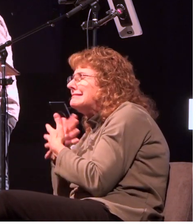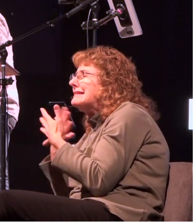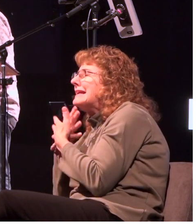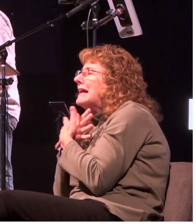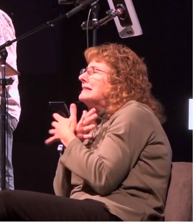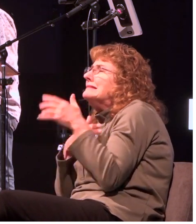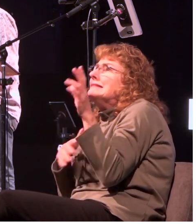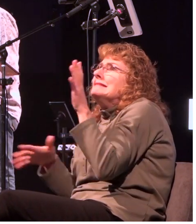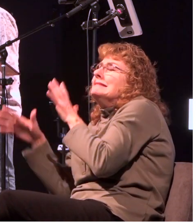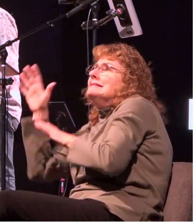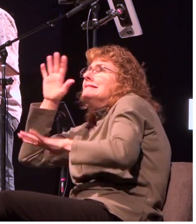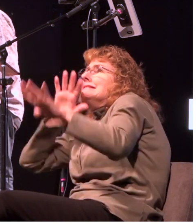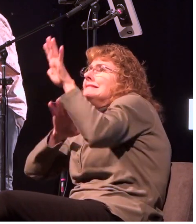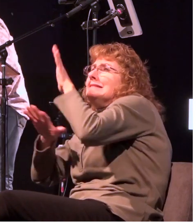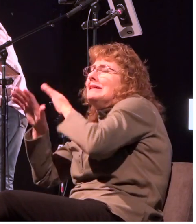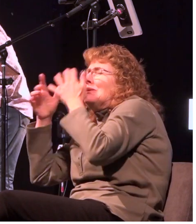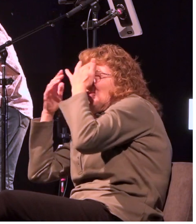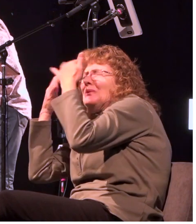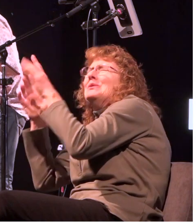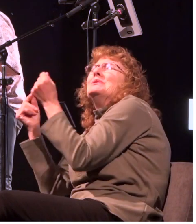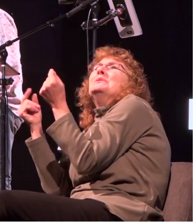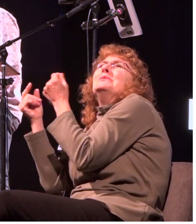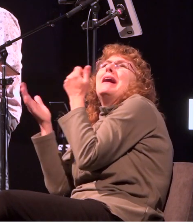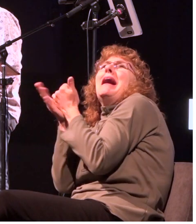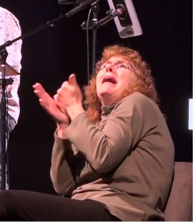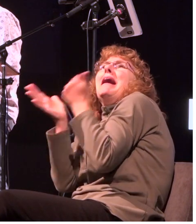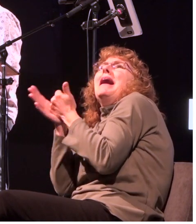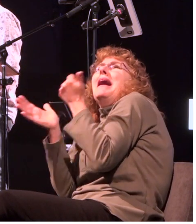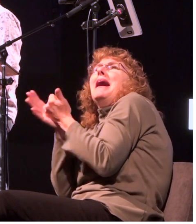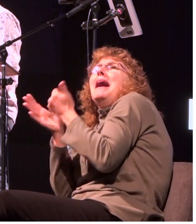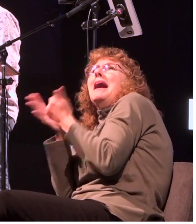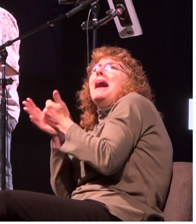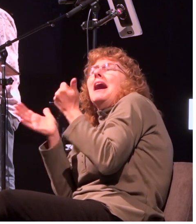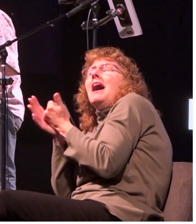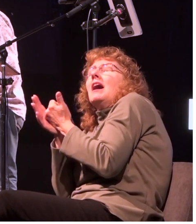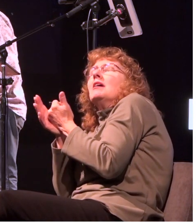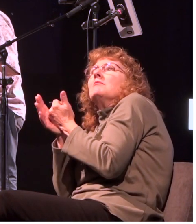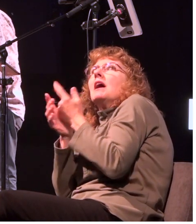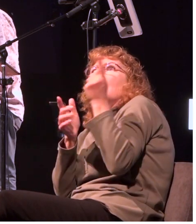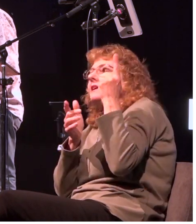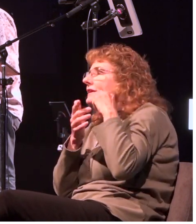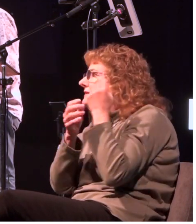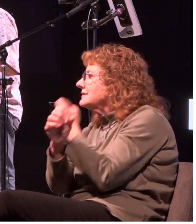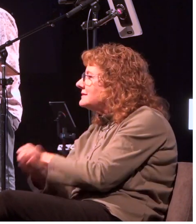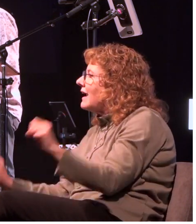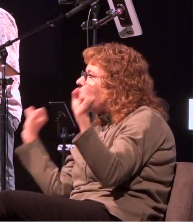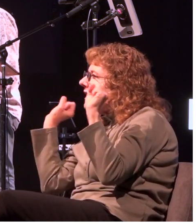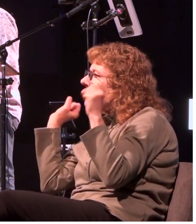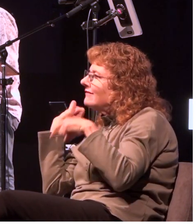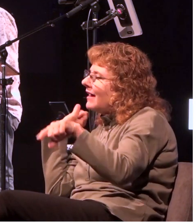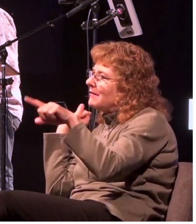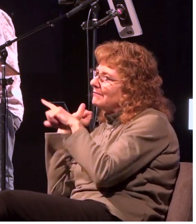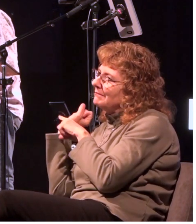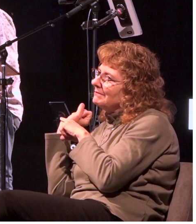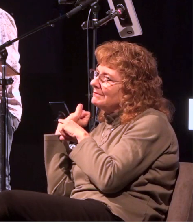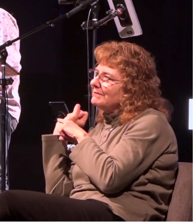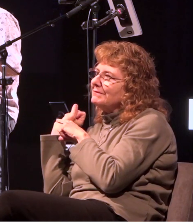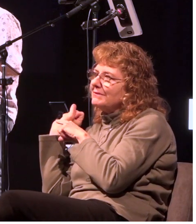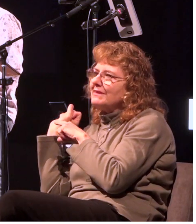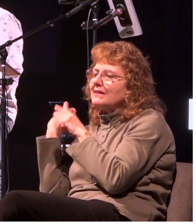wits end lord help they cried in their trouble and he saved them from their distress he calmed the storm to